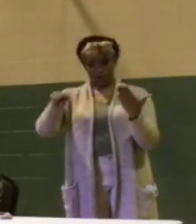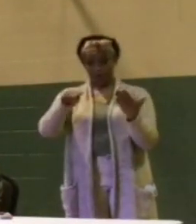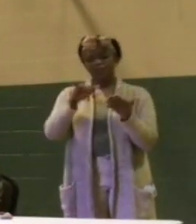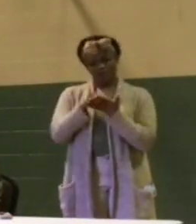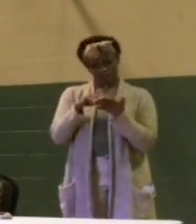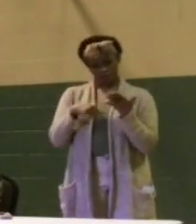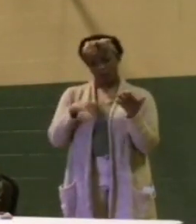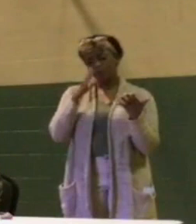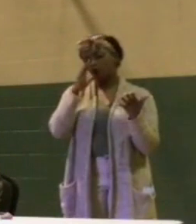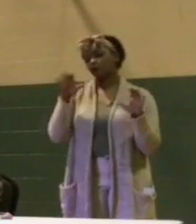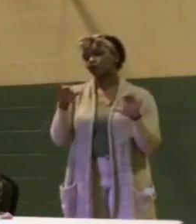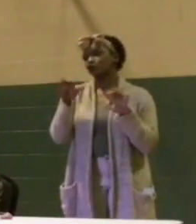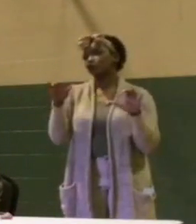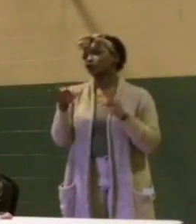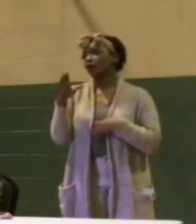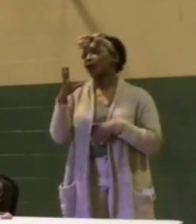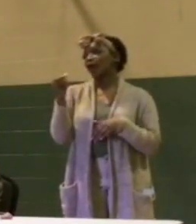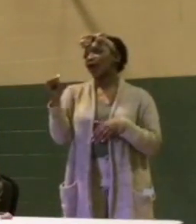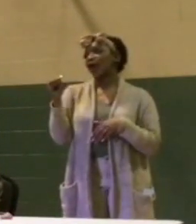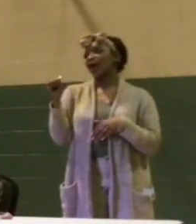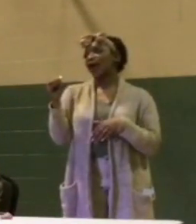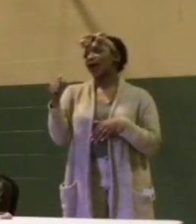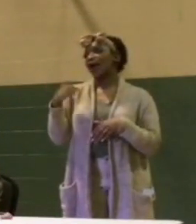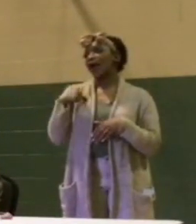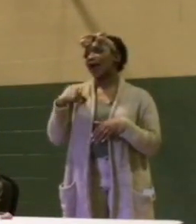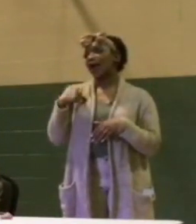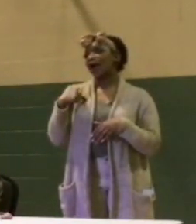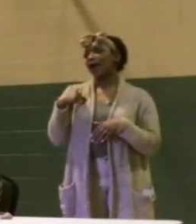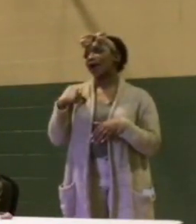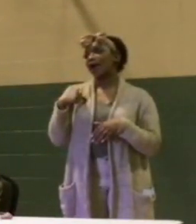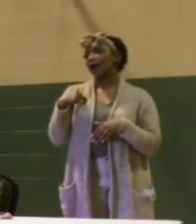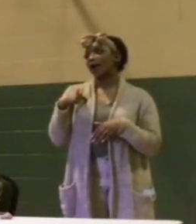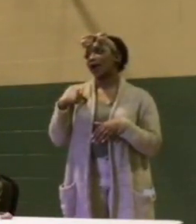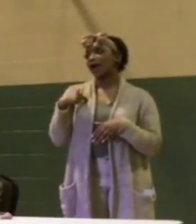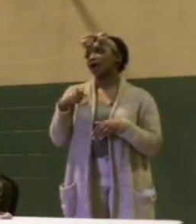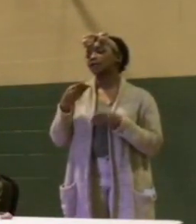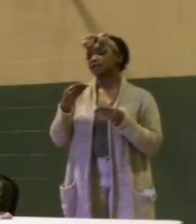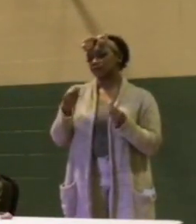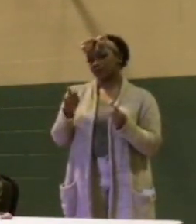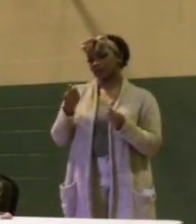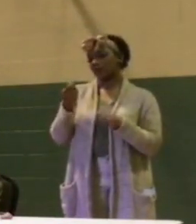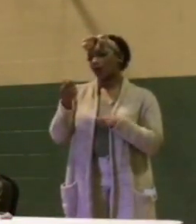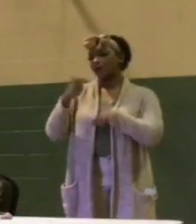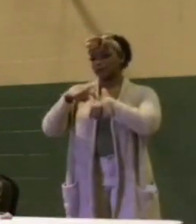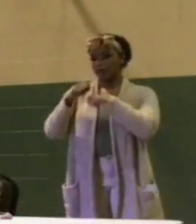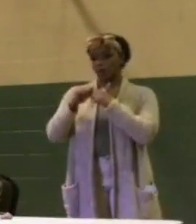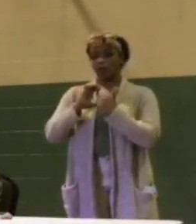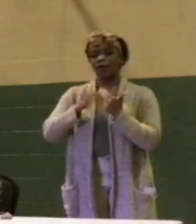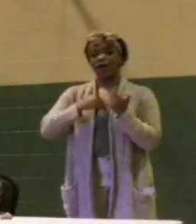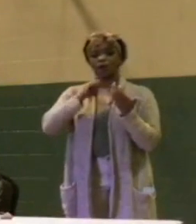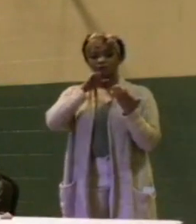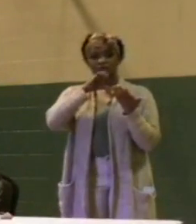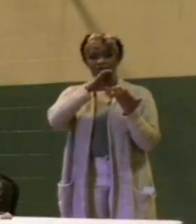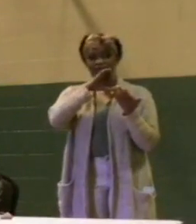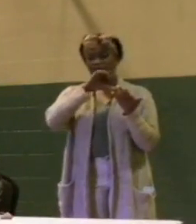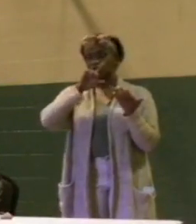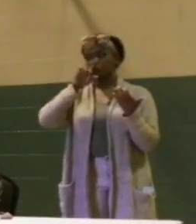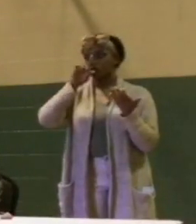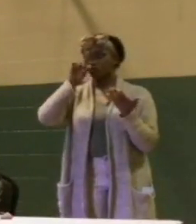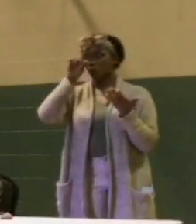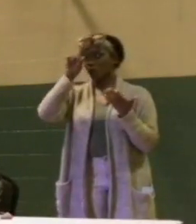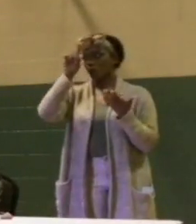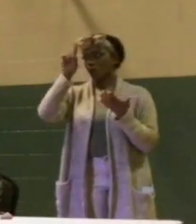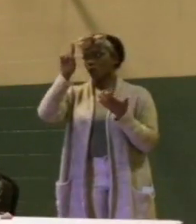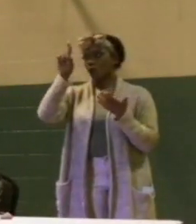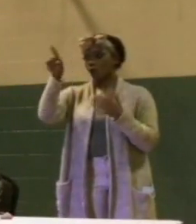do. And then, also, I, I do a, spend a, quite a bit of time with our seniors over in,